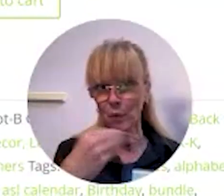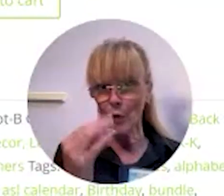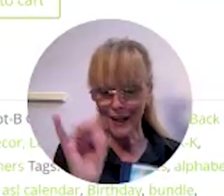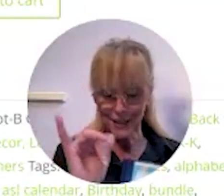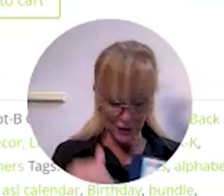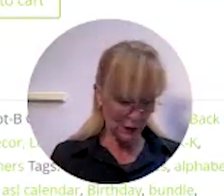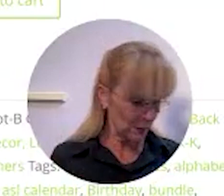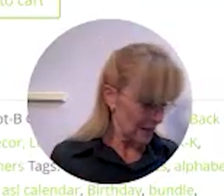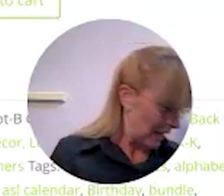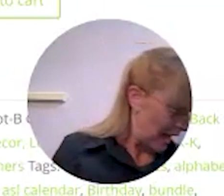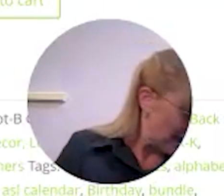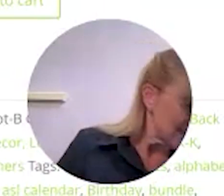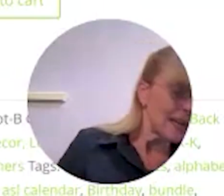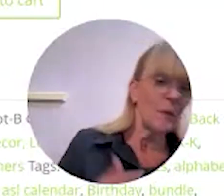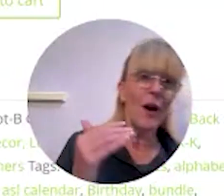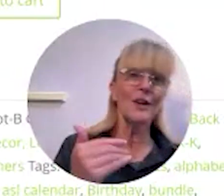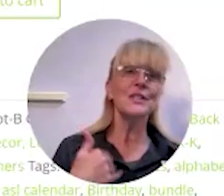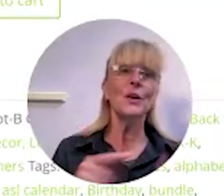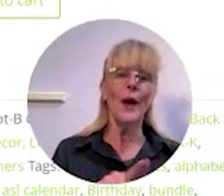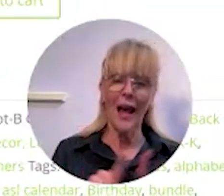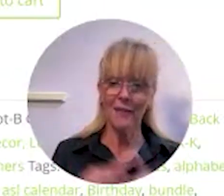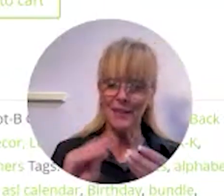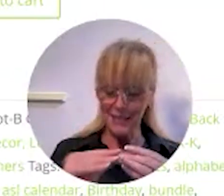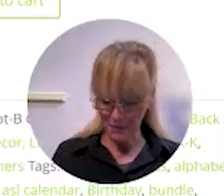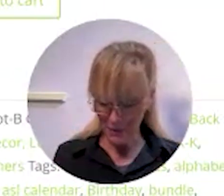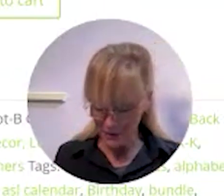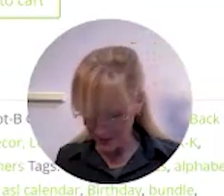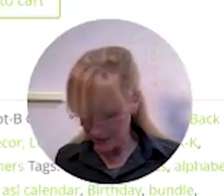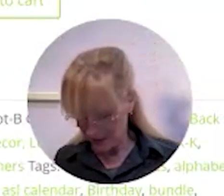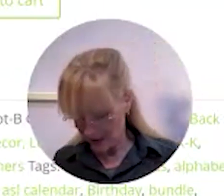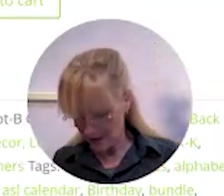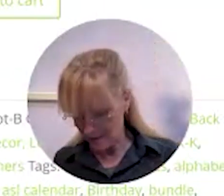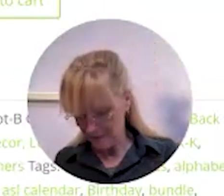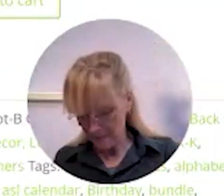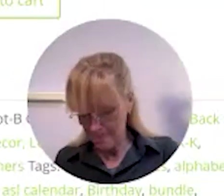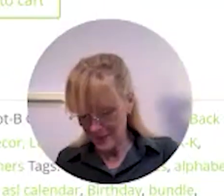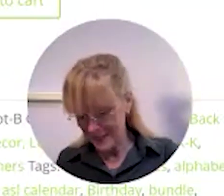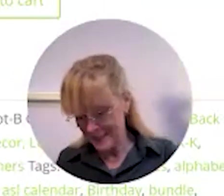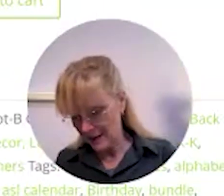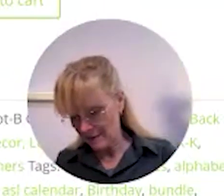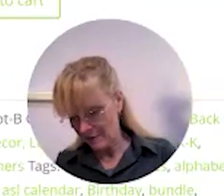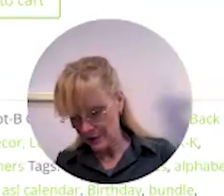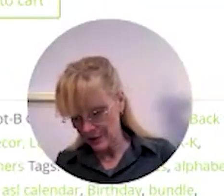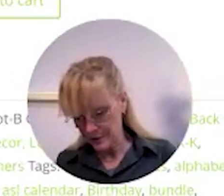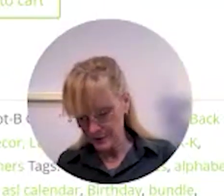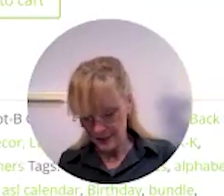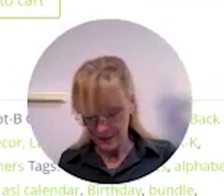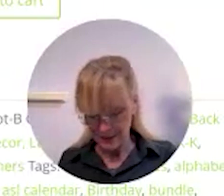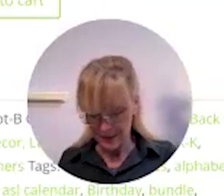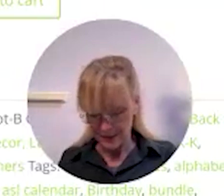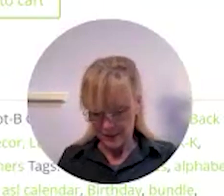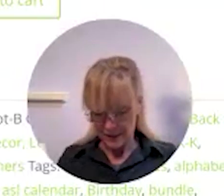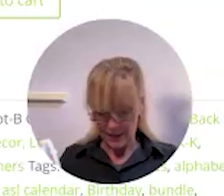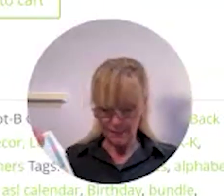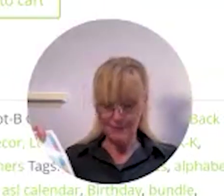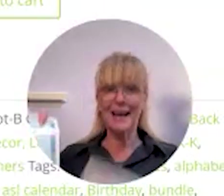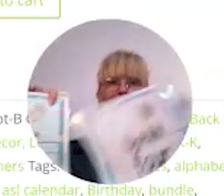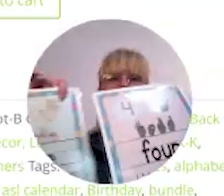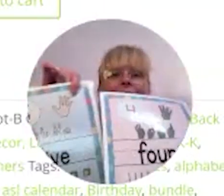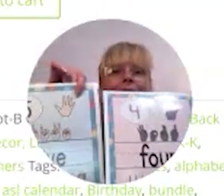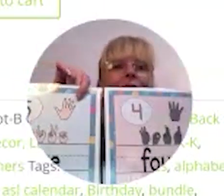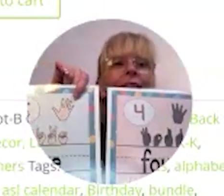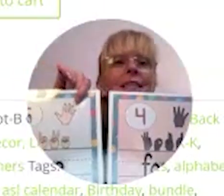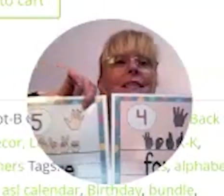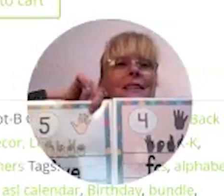are in black and white too and then we also have the numbers um set up for you um